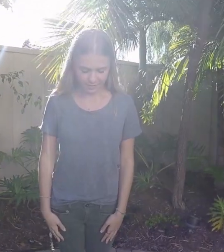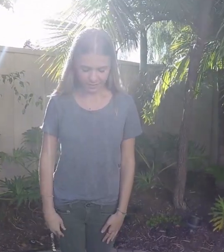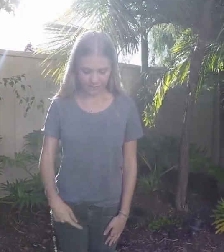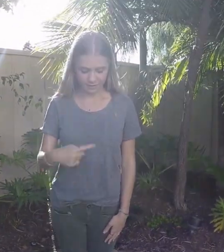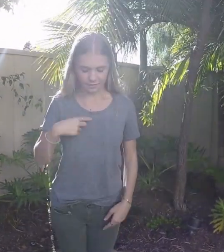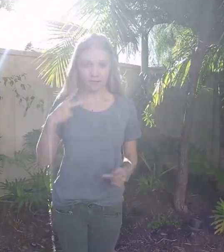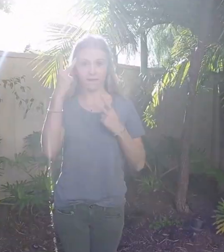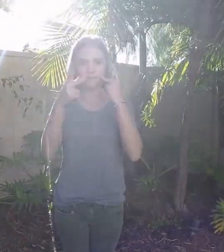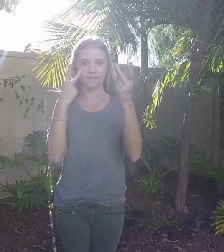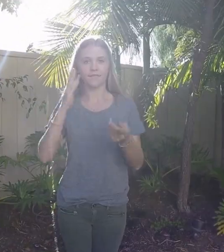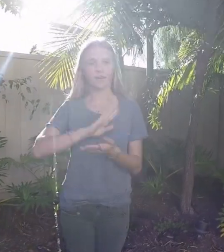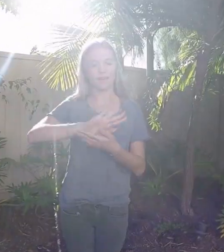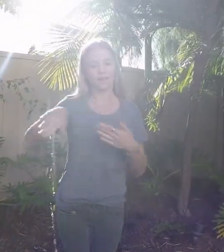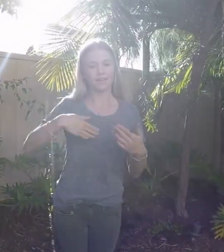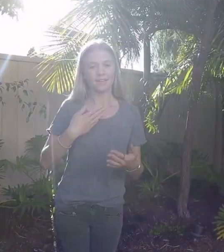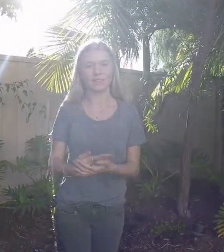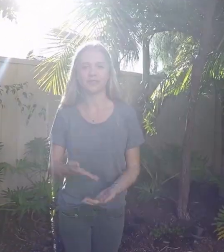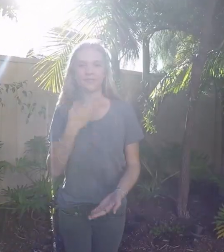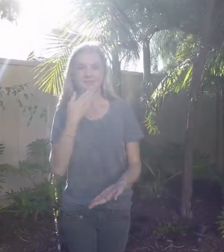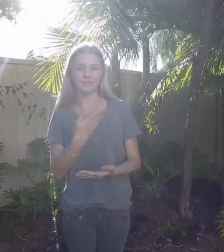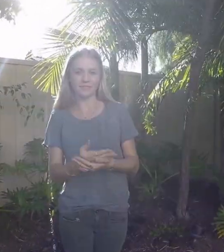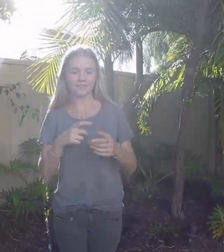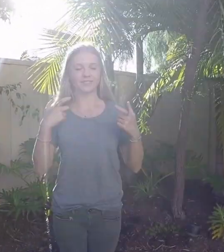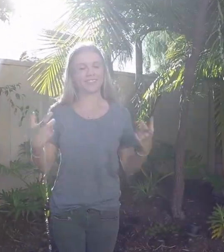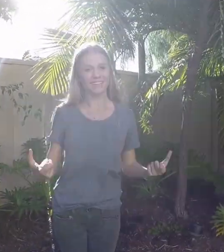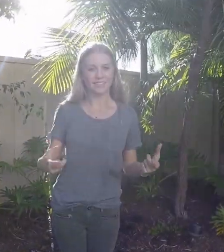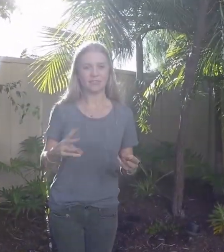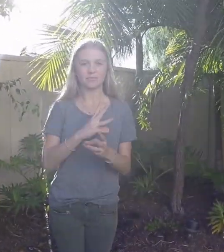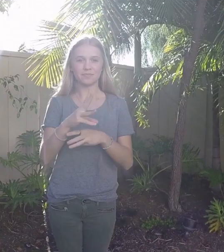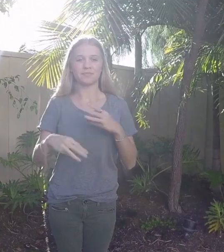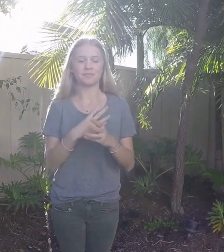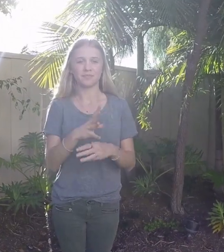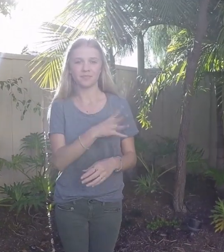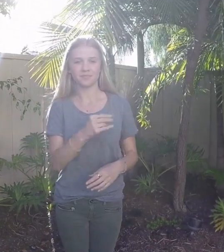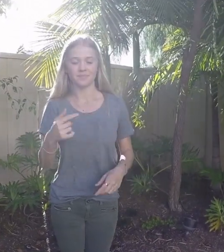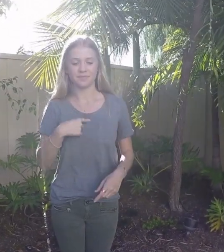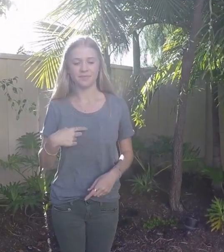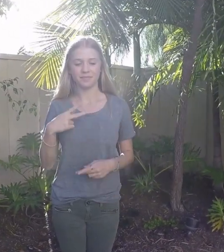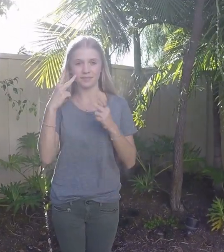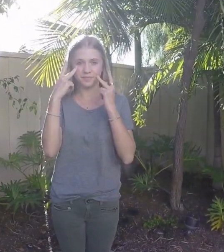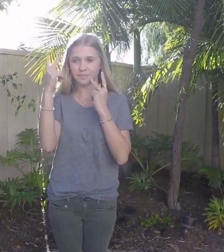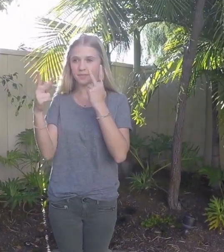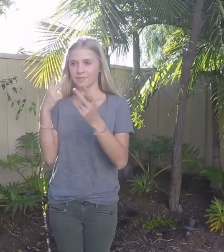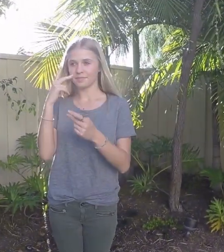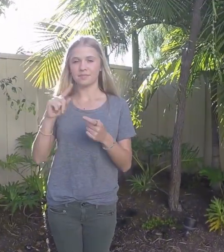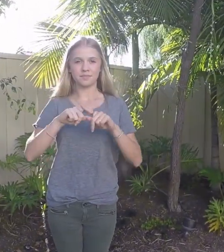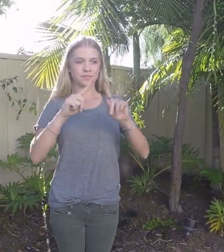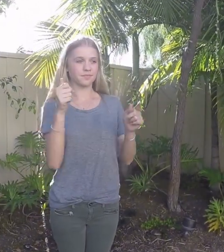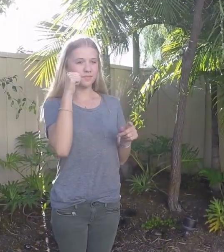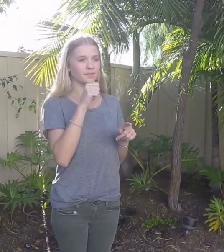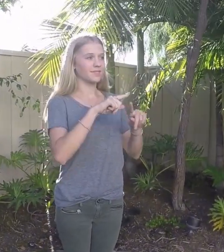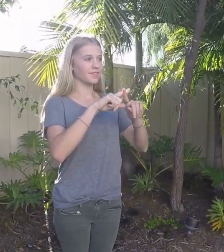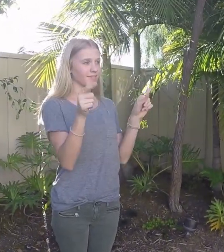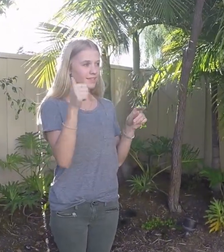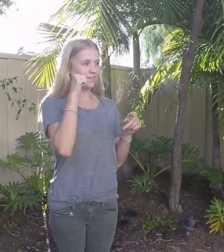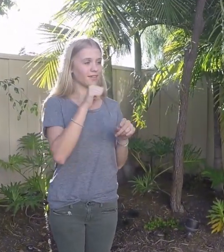I've been all around this great big world And I see all kind of girls